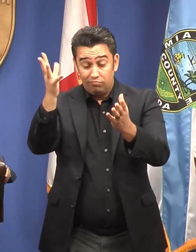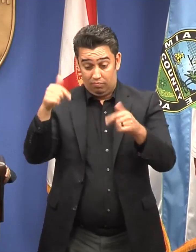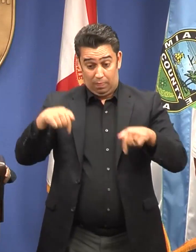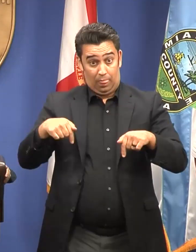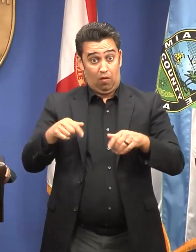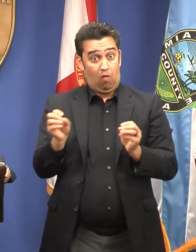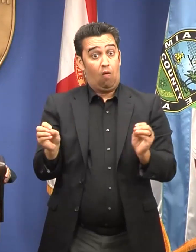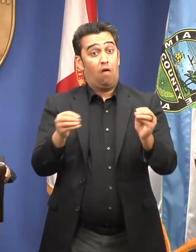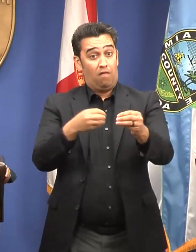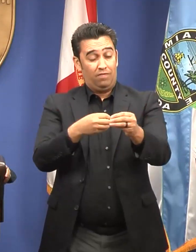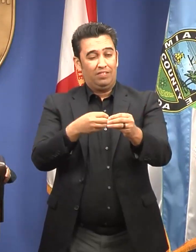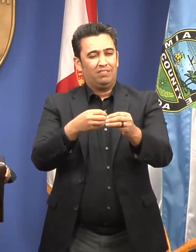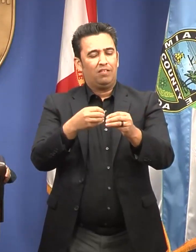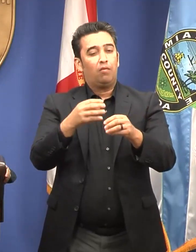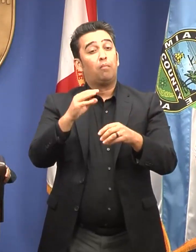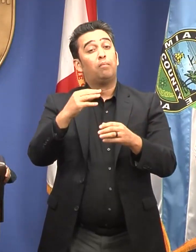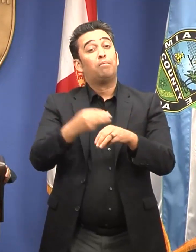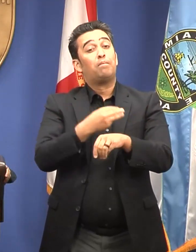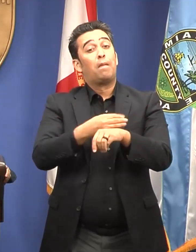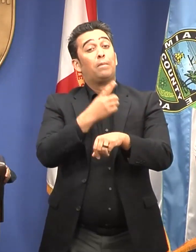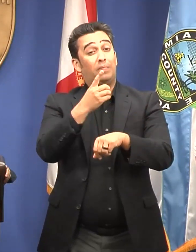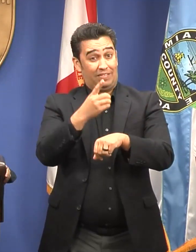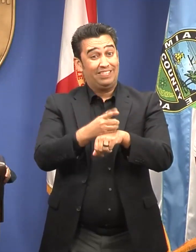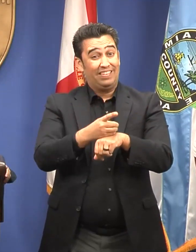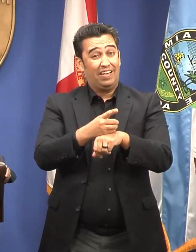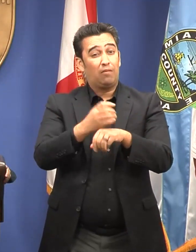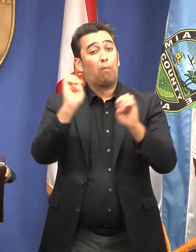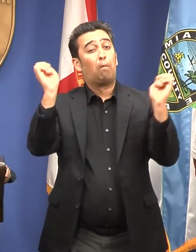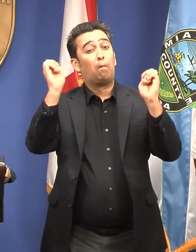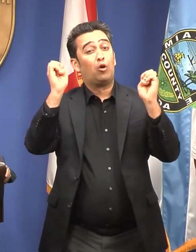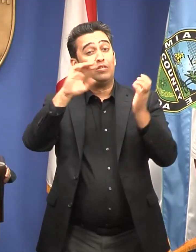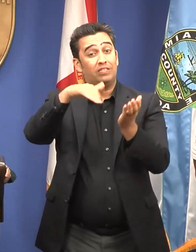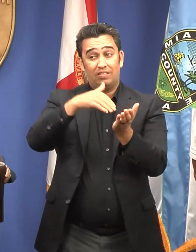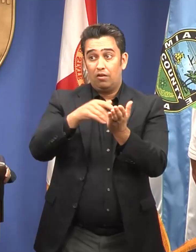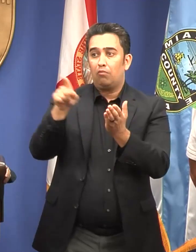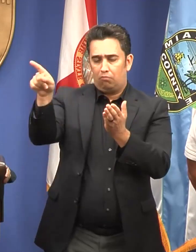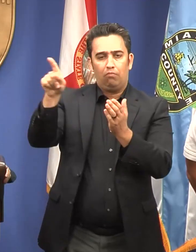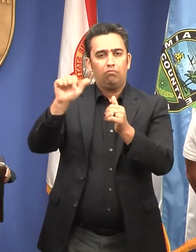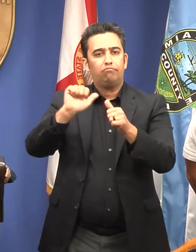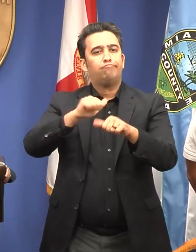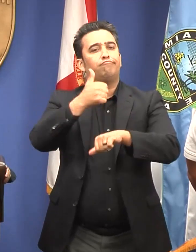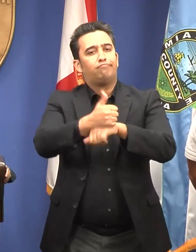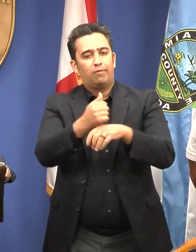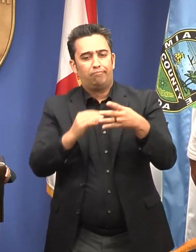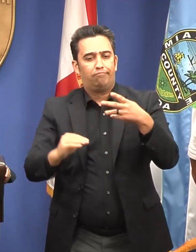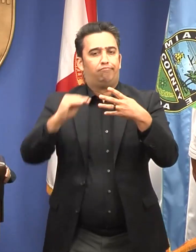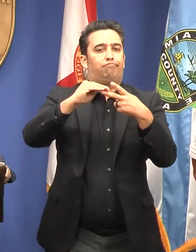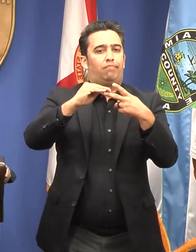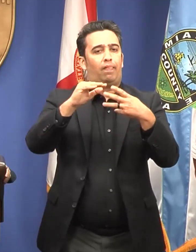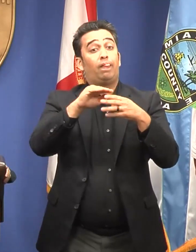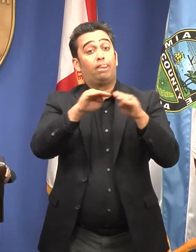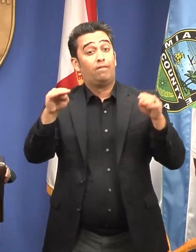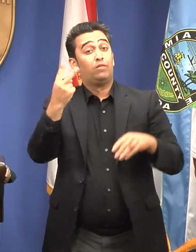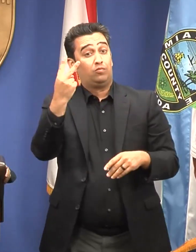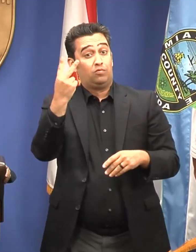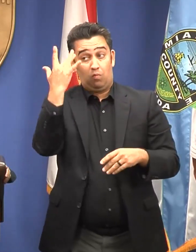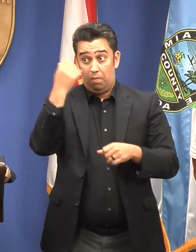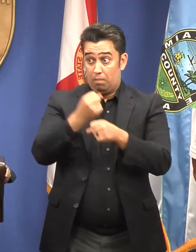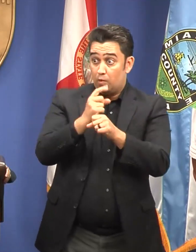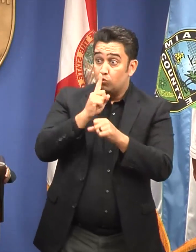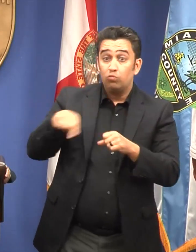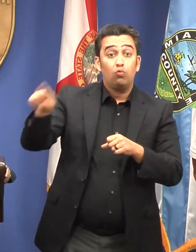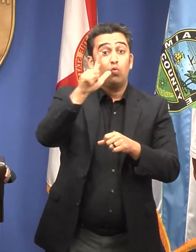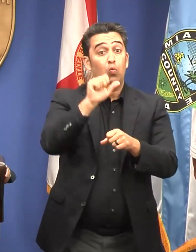Miami-Dade County's Emergency Operations Center, was activated at a level two in order to ensure that all critical county personnel